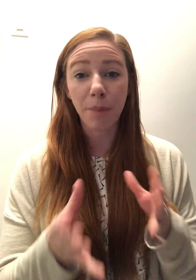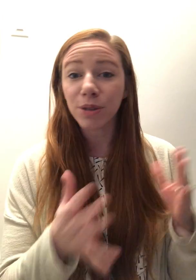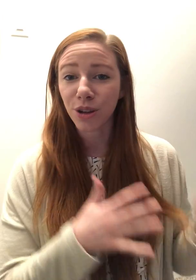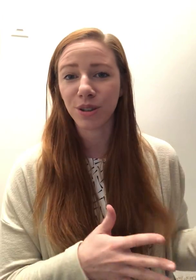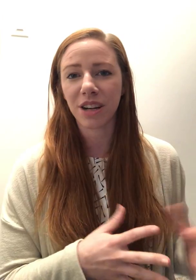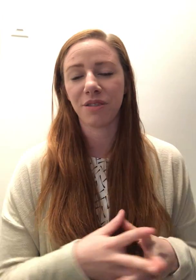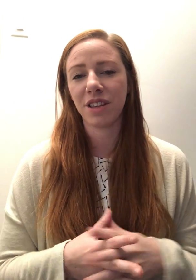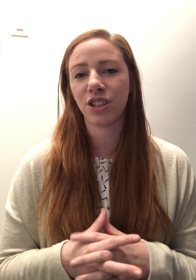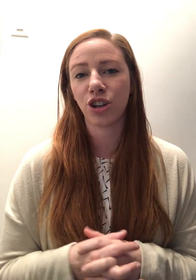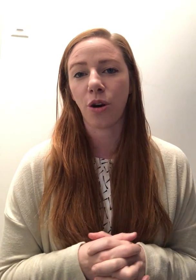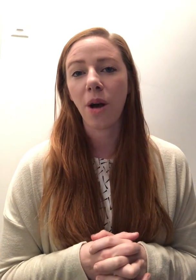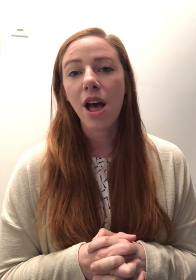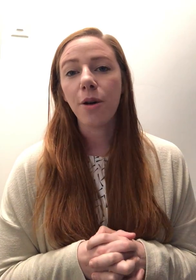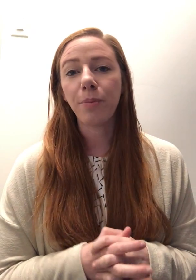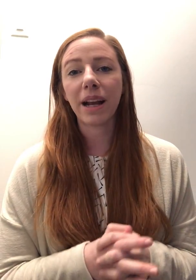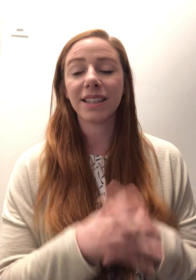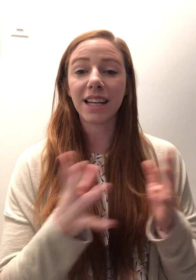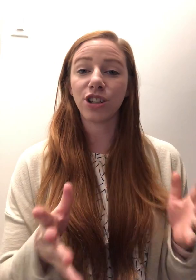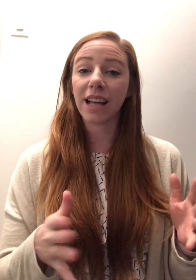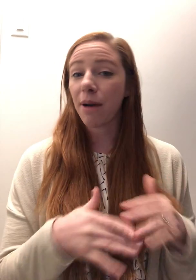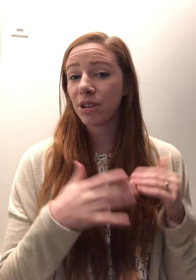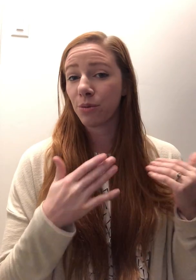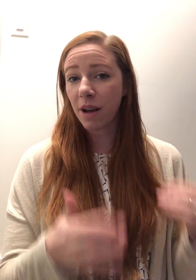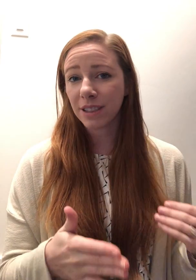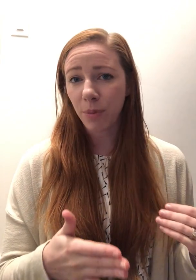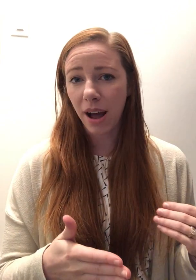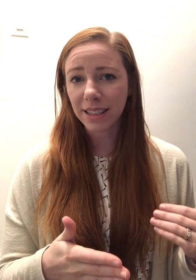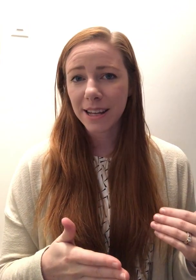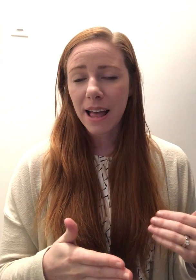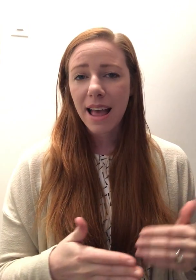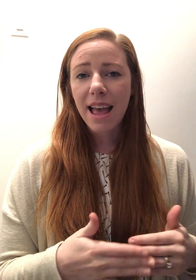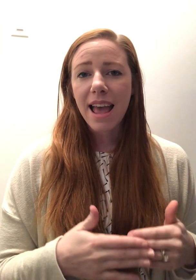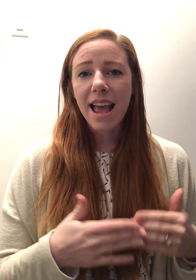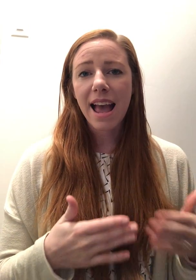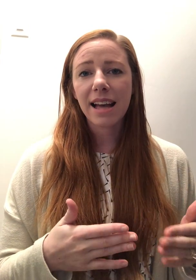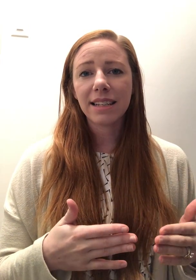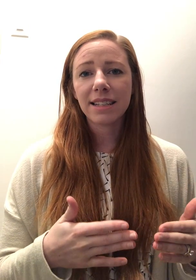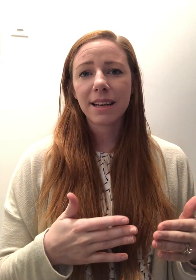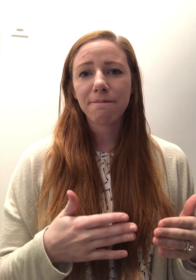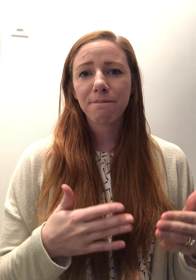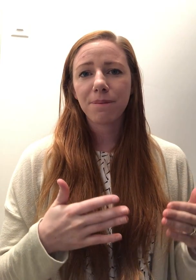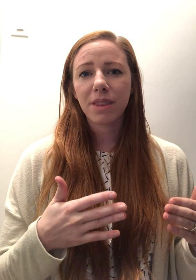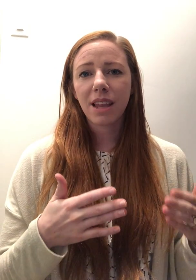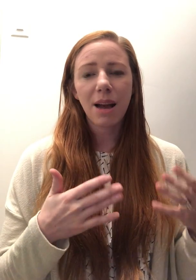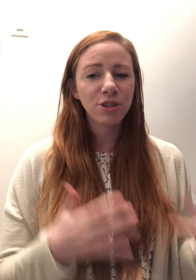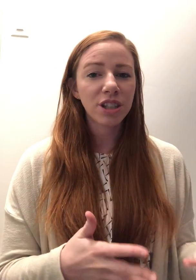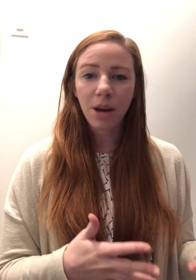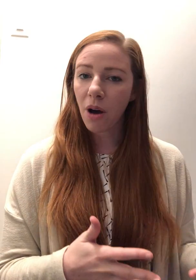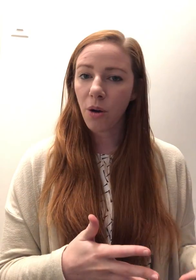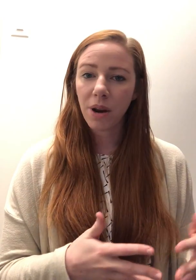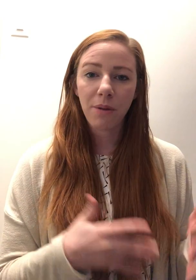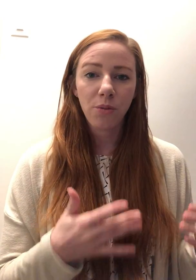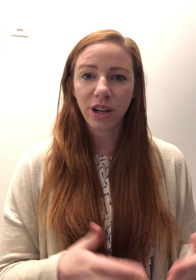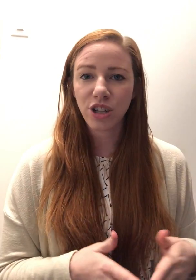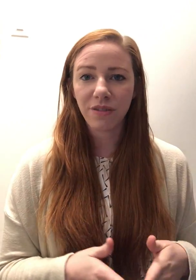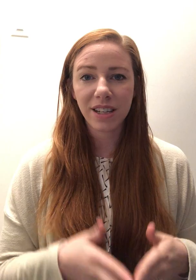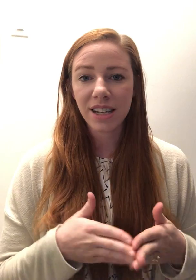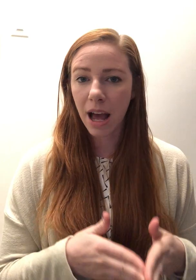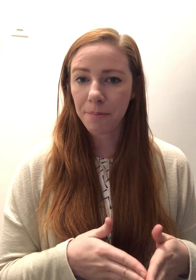episodes here of this show. But essentially I was in a rough spot and I would just come home and I would watch TV to numb